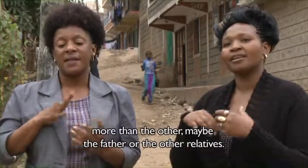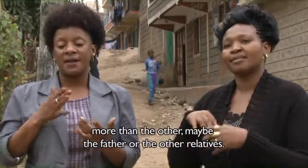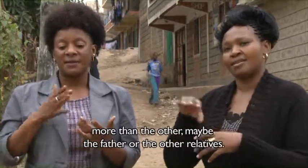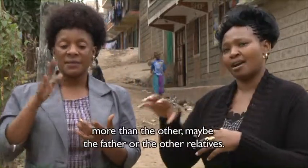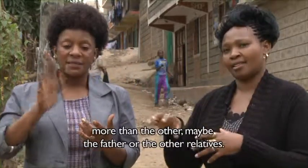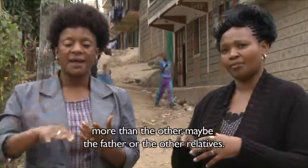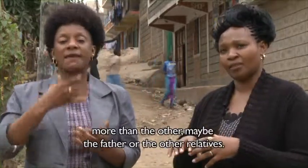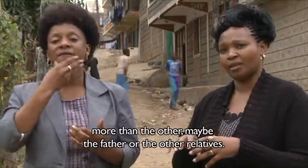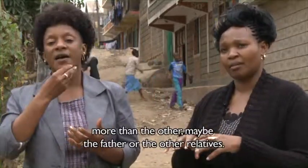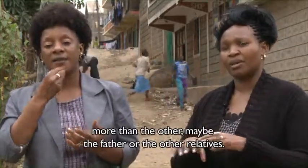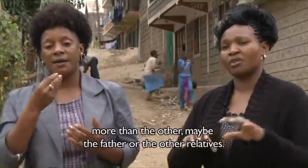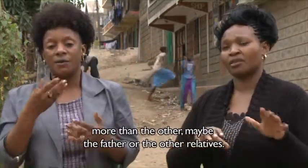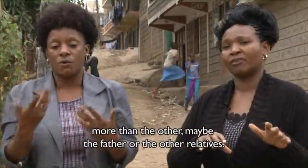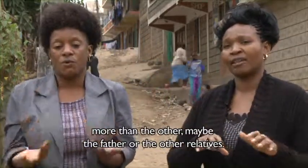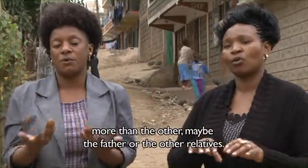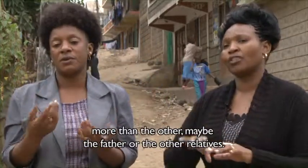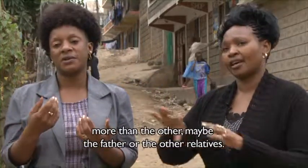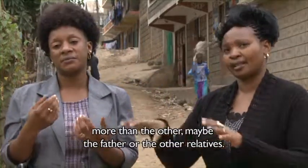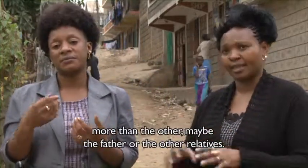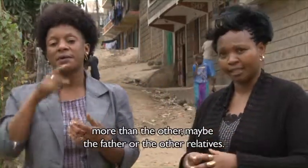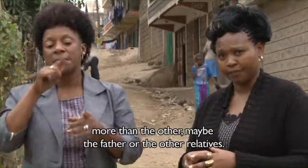the other, maybe their father or the other relatives.